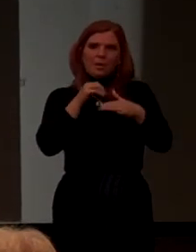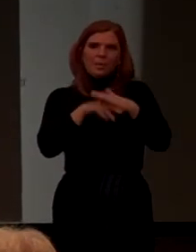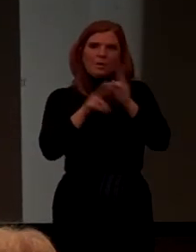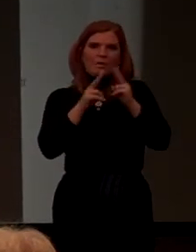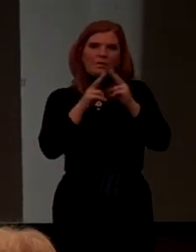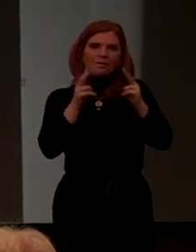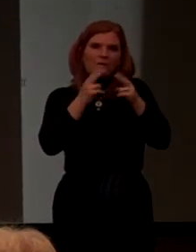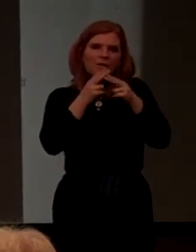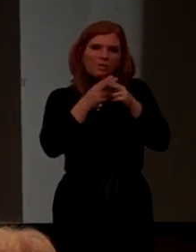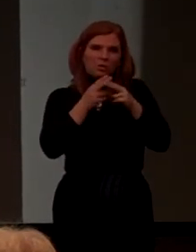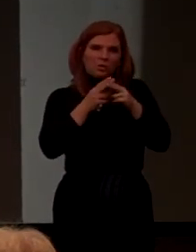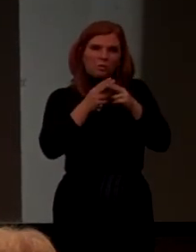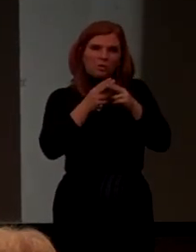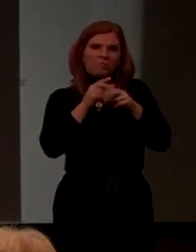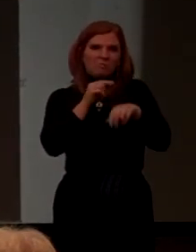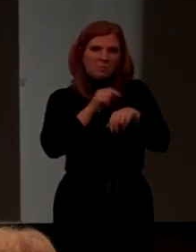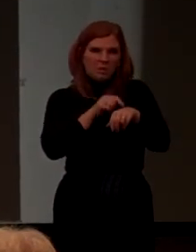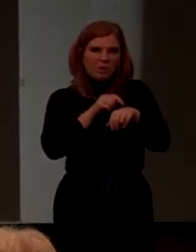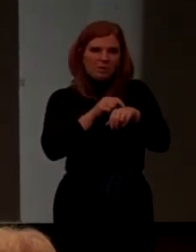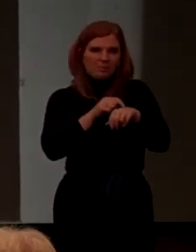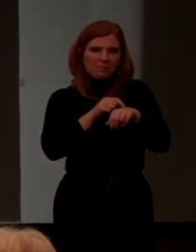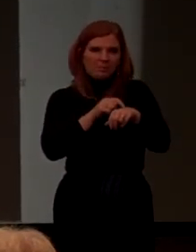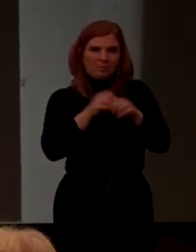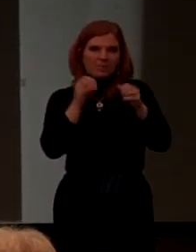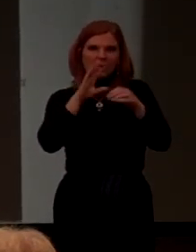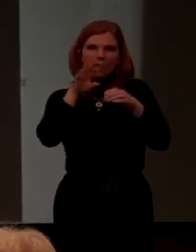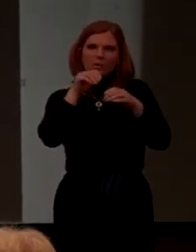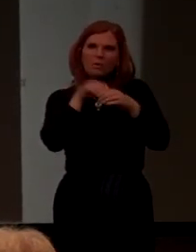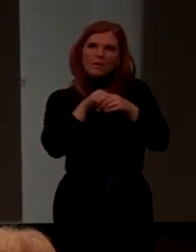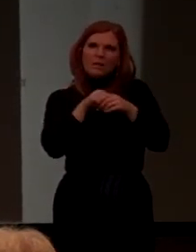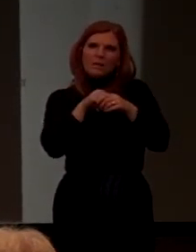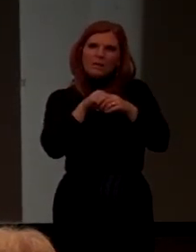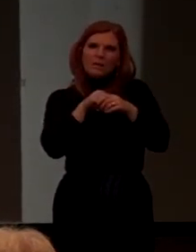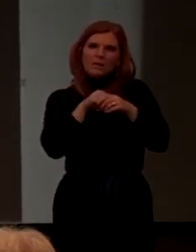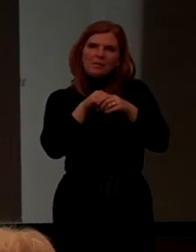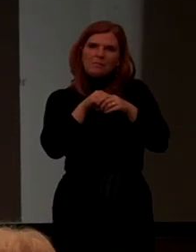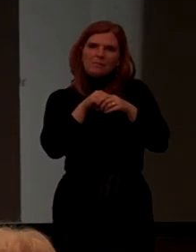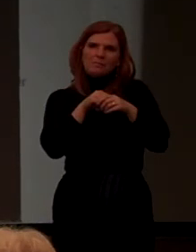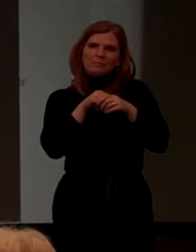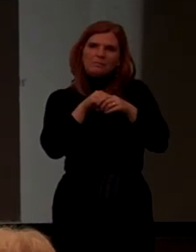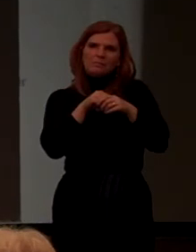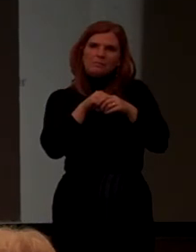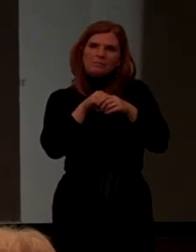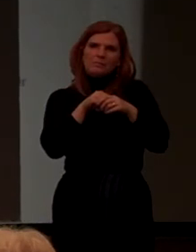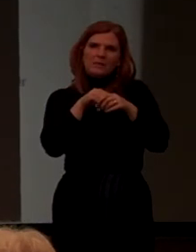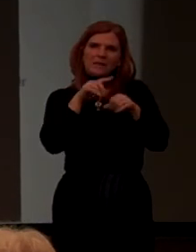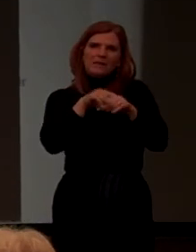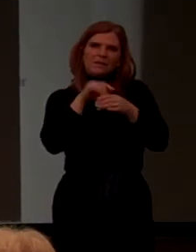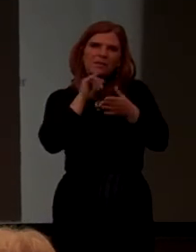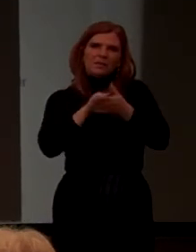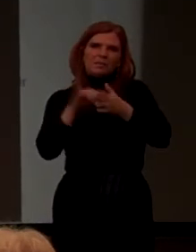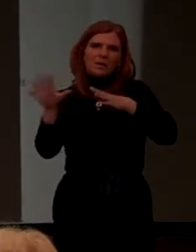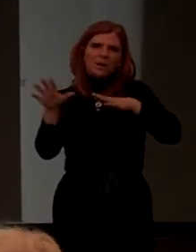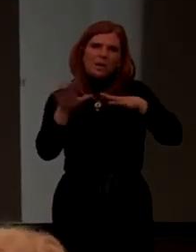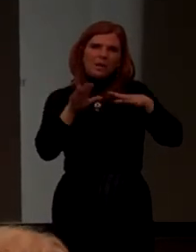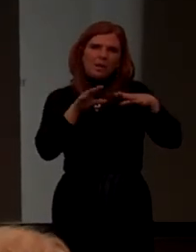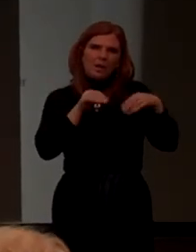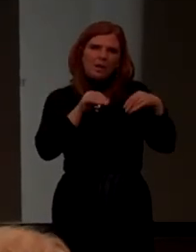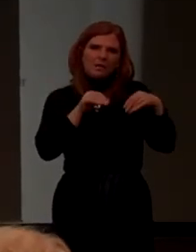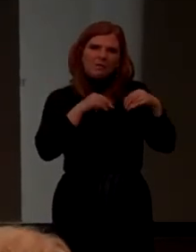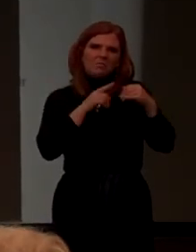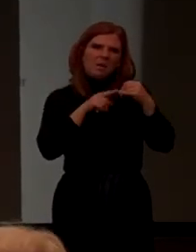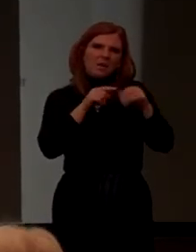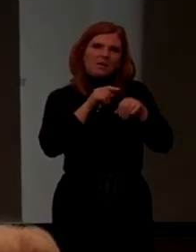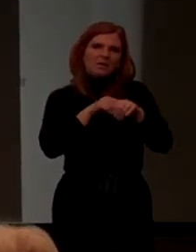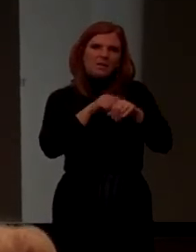a very short period, within the time that I left, my last